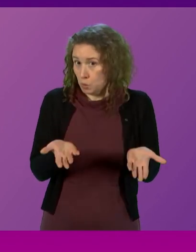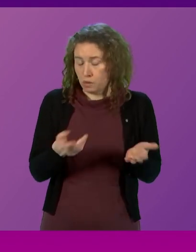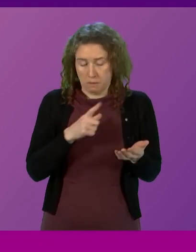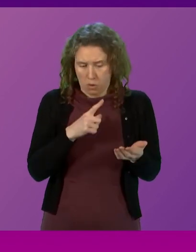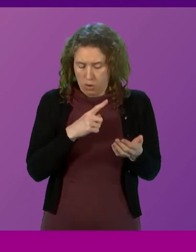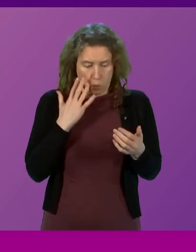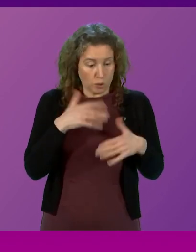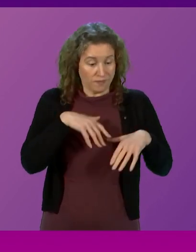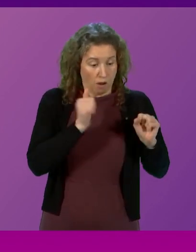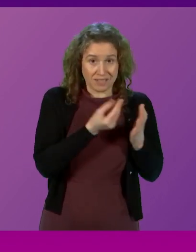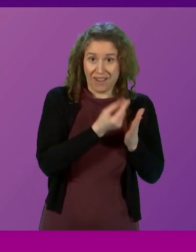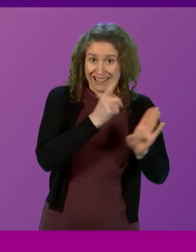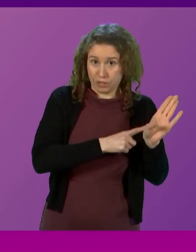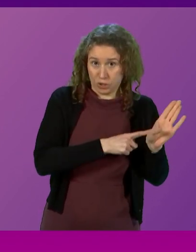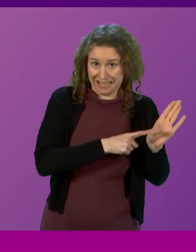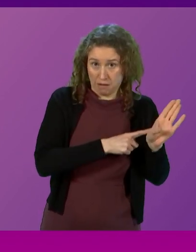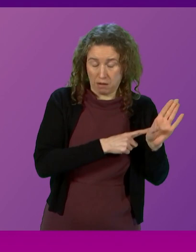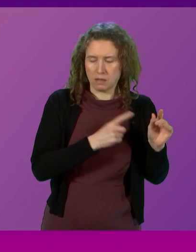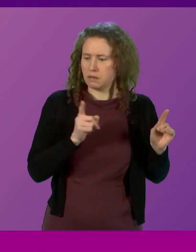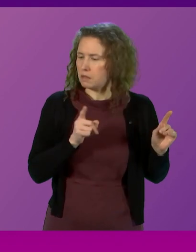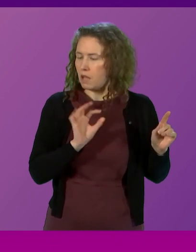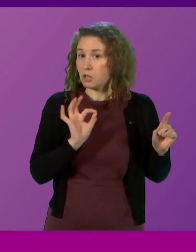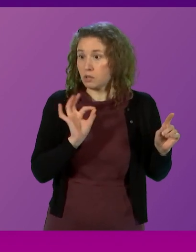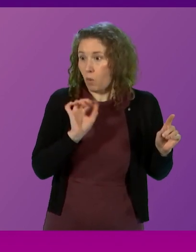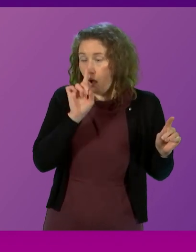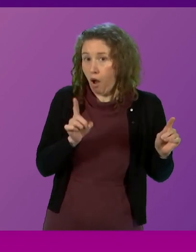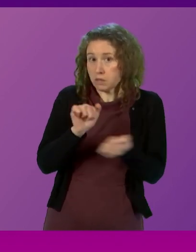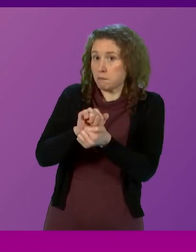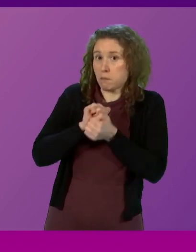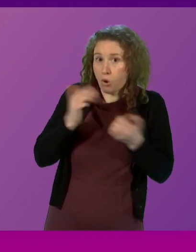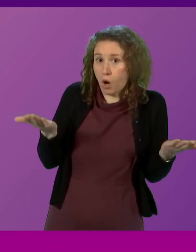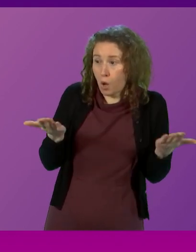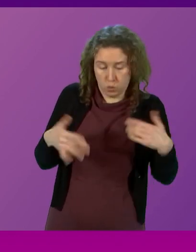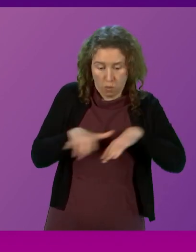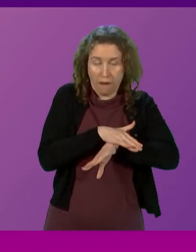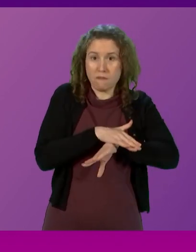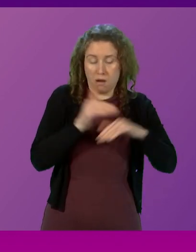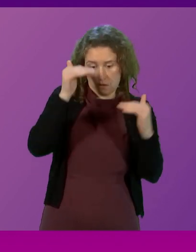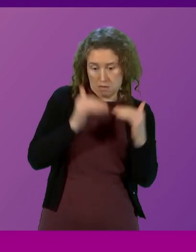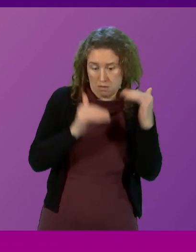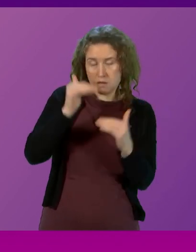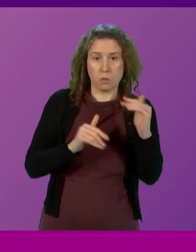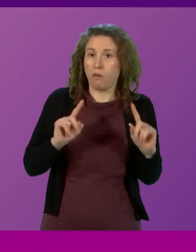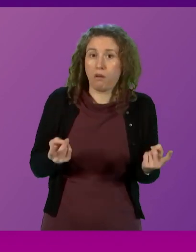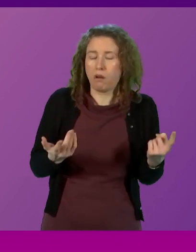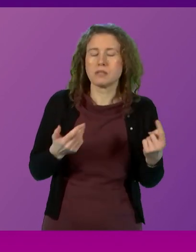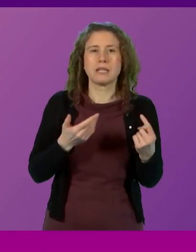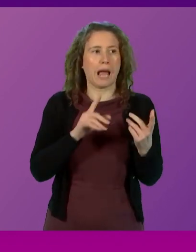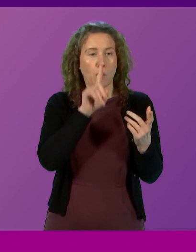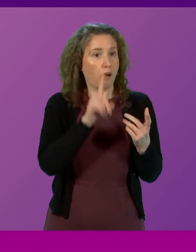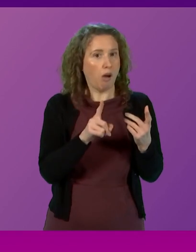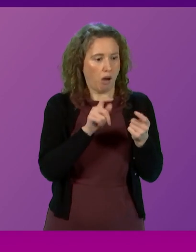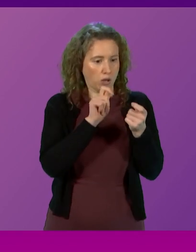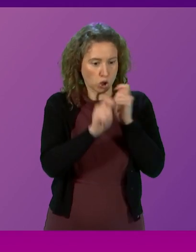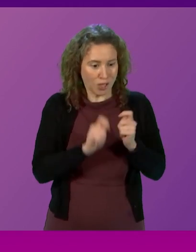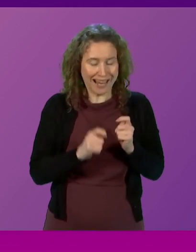a financial year commences, and in the absence of borrowing powers to address in-year volatility or the ability to alter income